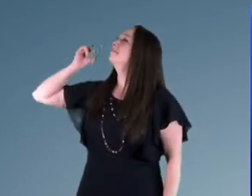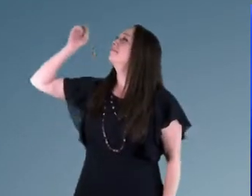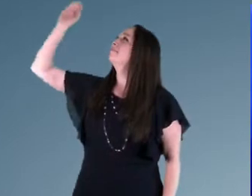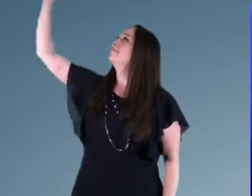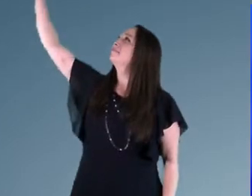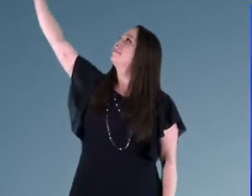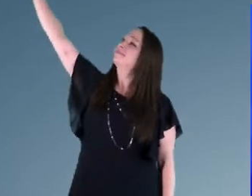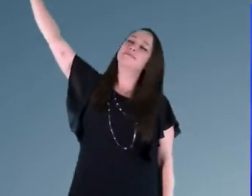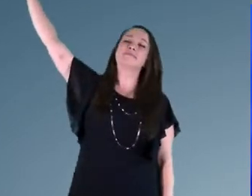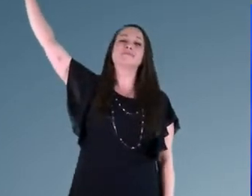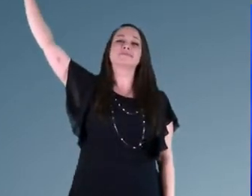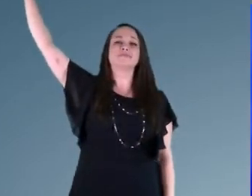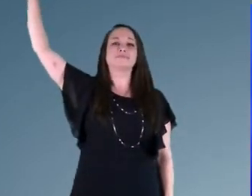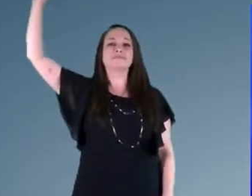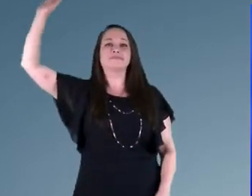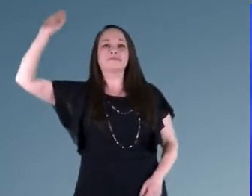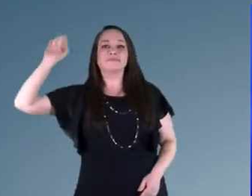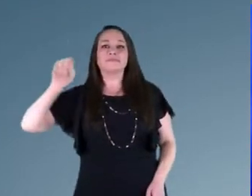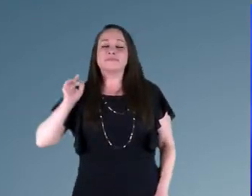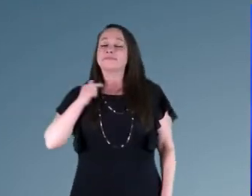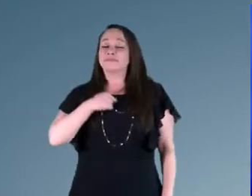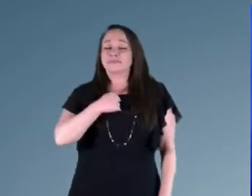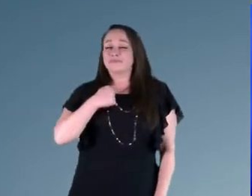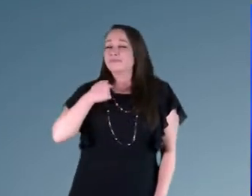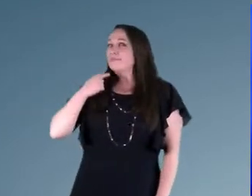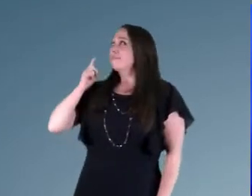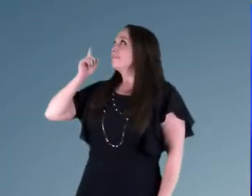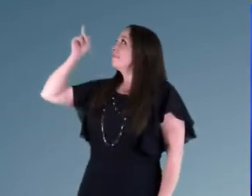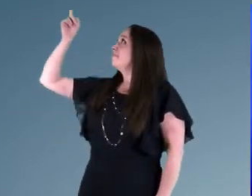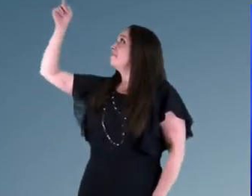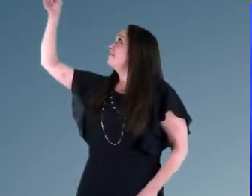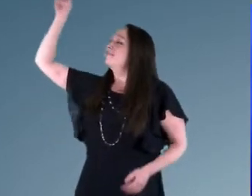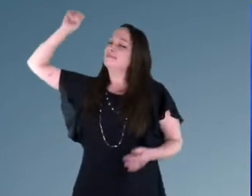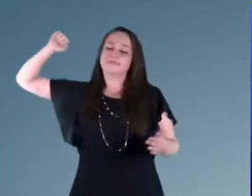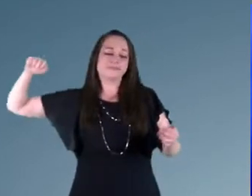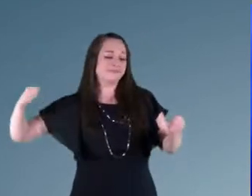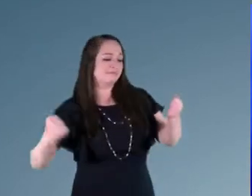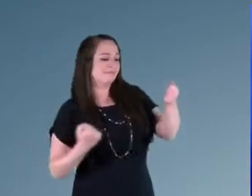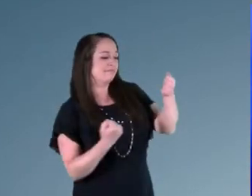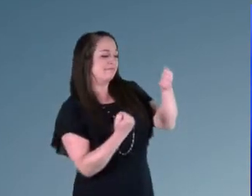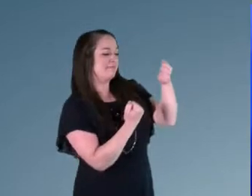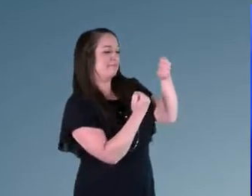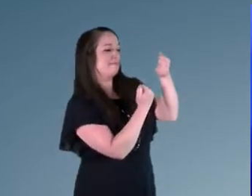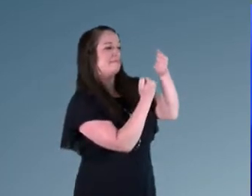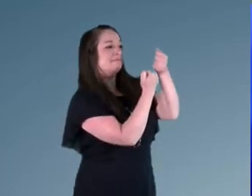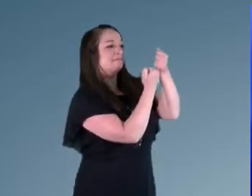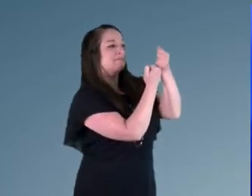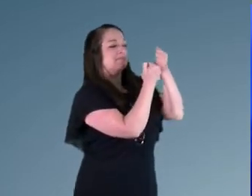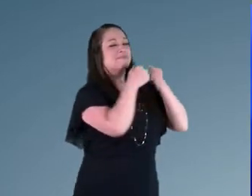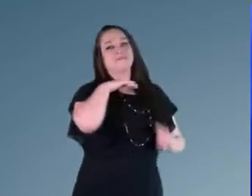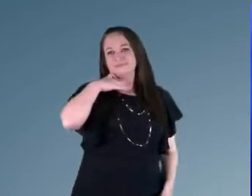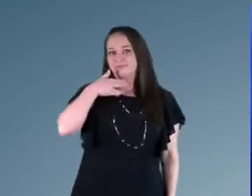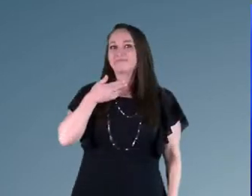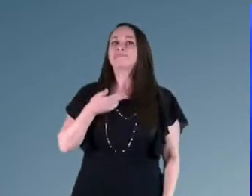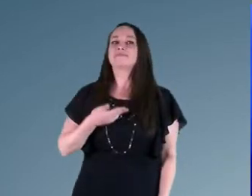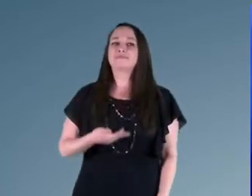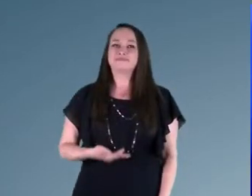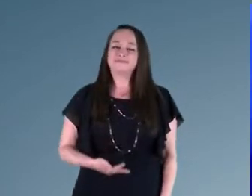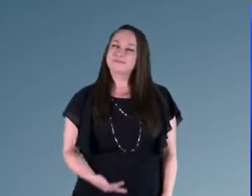am. You are for me, not against me, I am who you